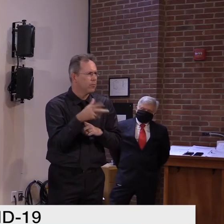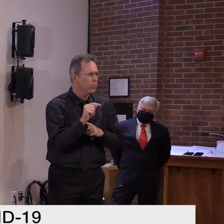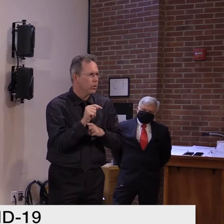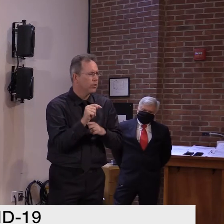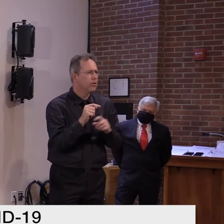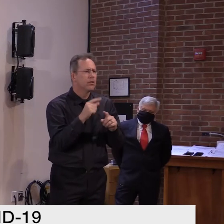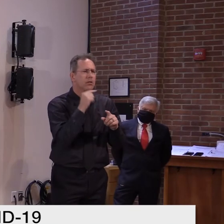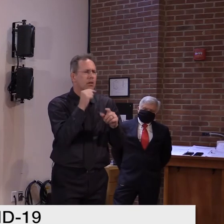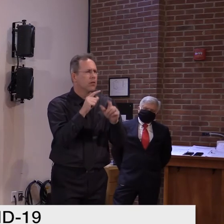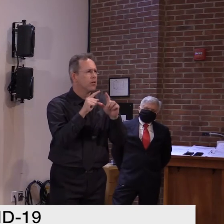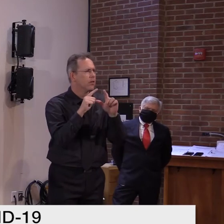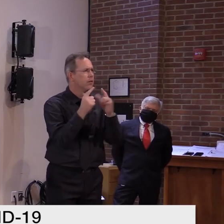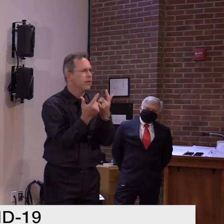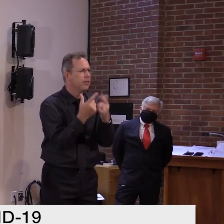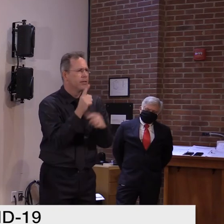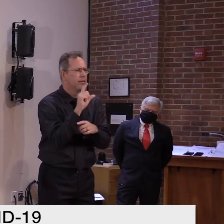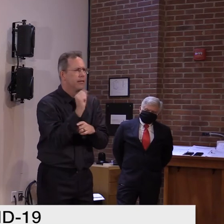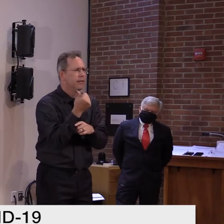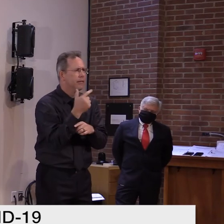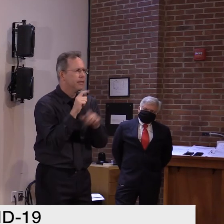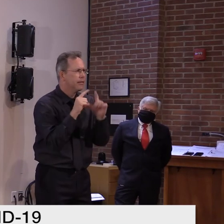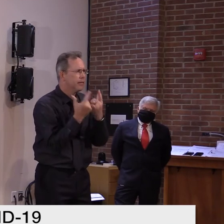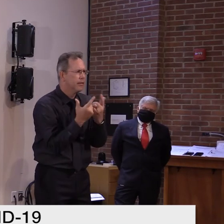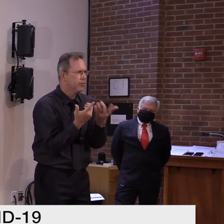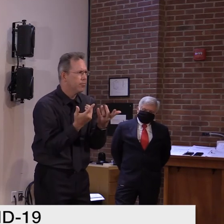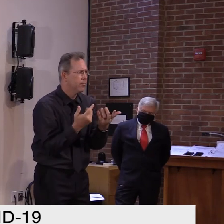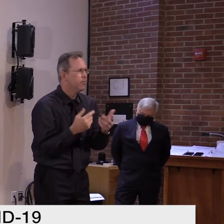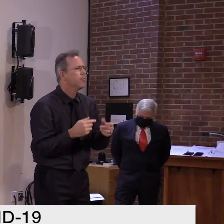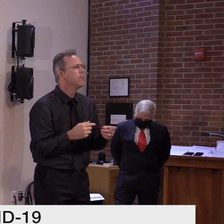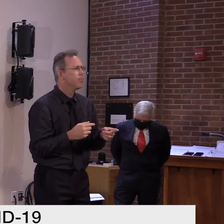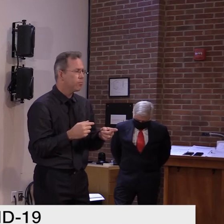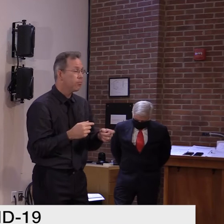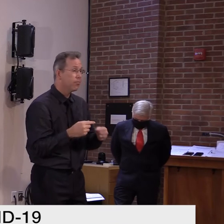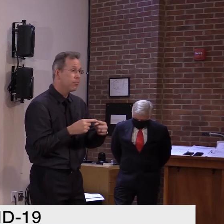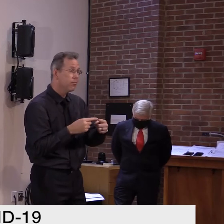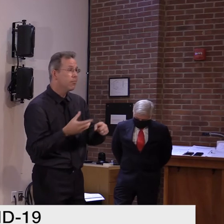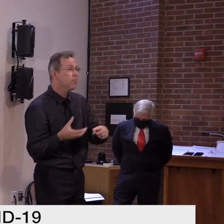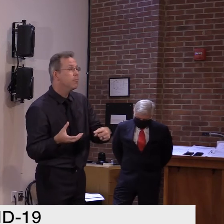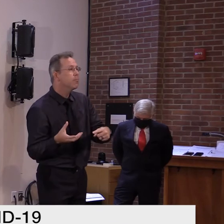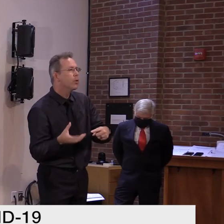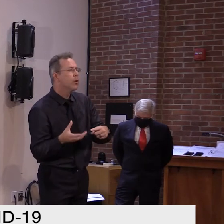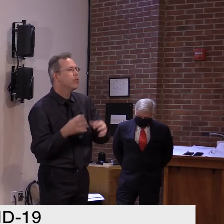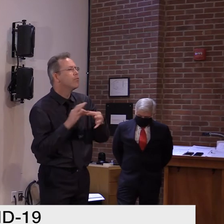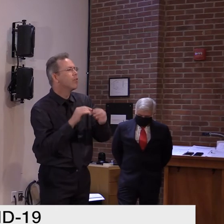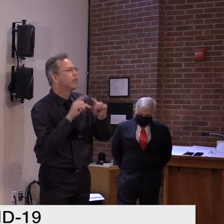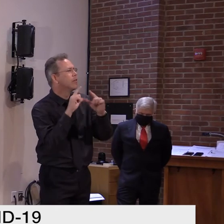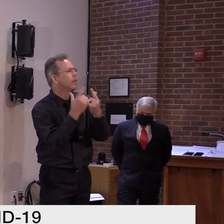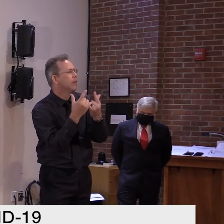household, you could do that. But we have, um, pause, league play at this point.